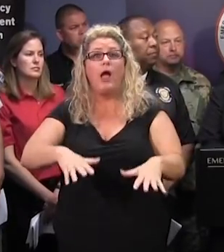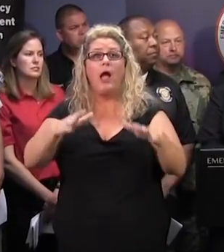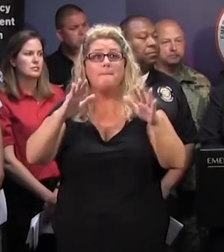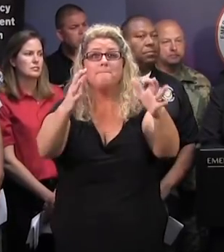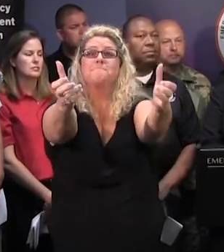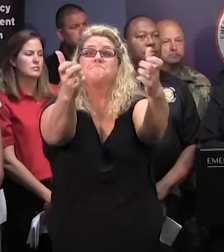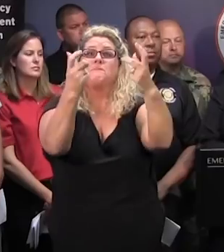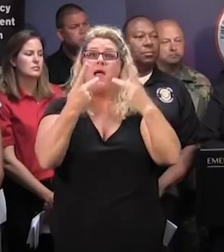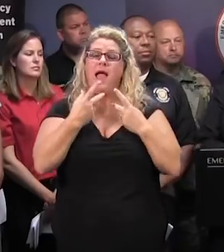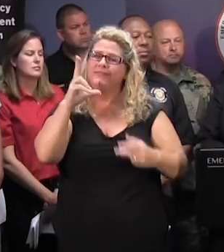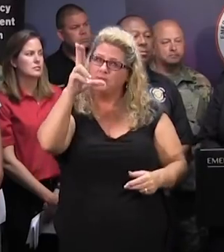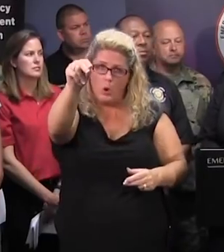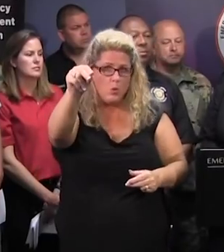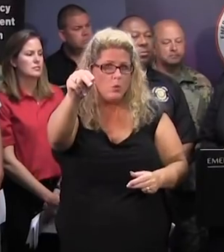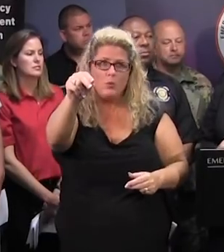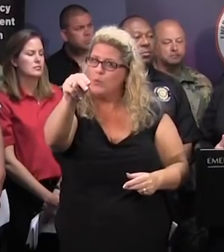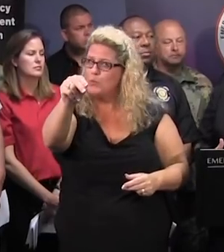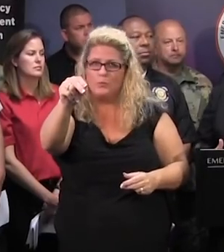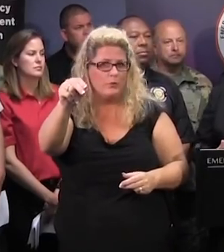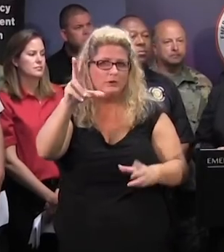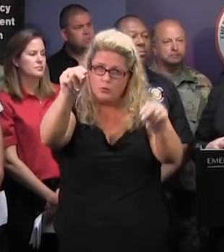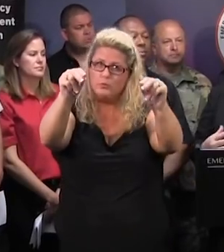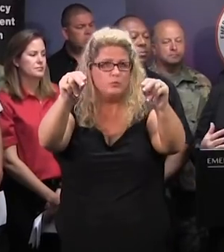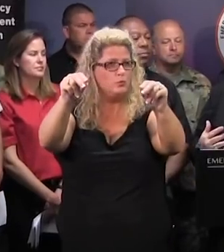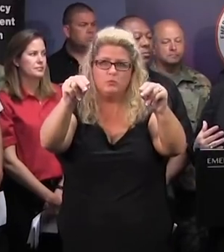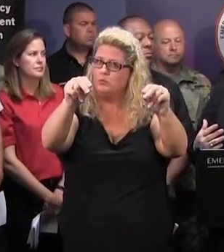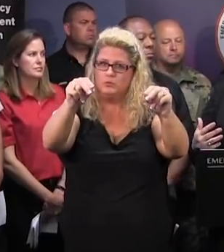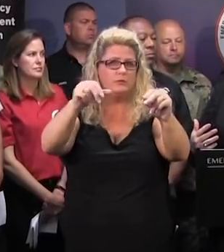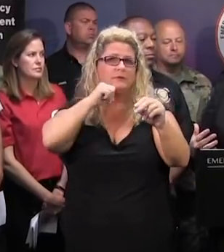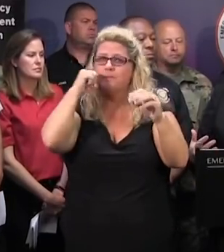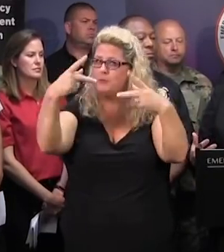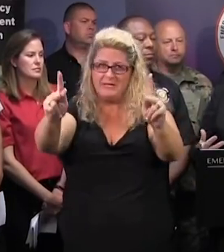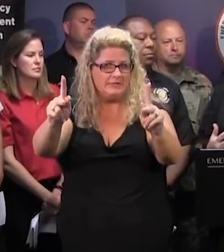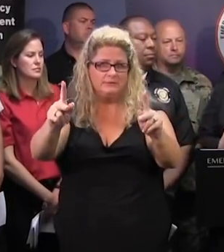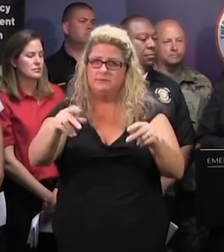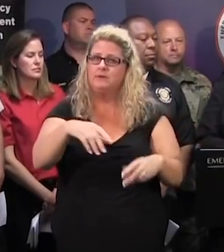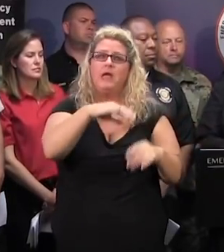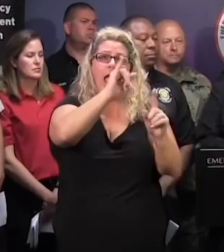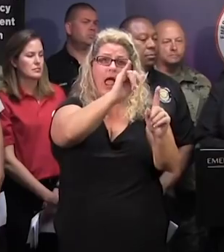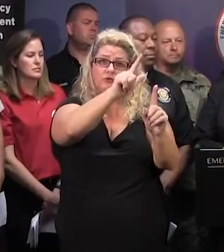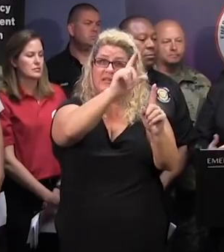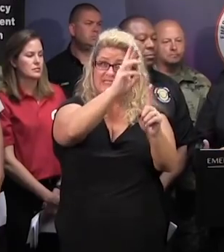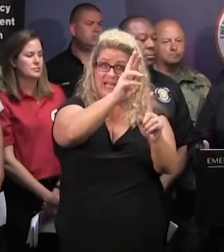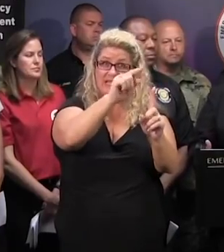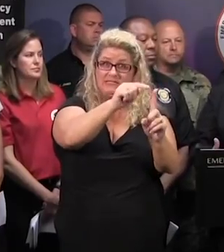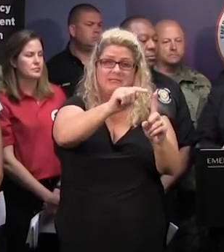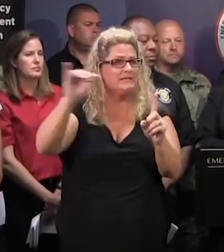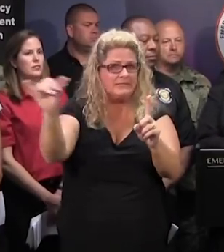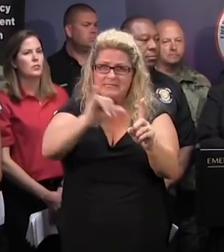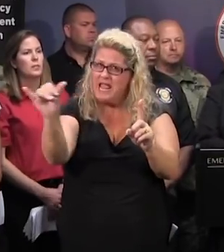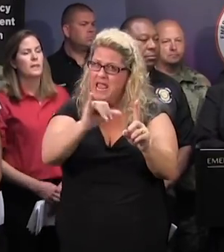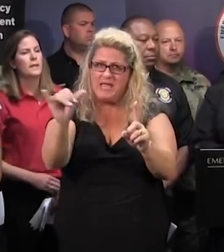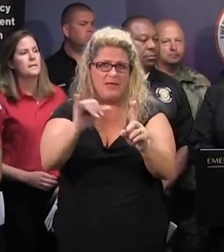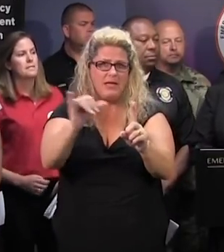moved out of that area. The same thing is going to apply for I-26 as we remove those employees and kind of